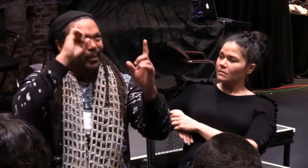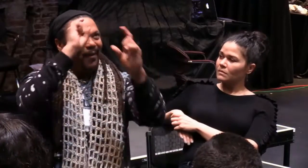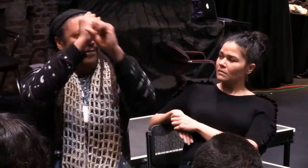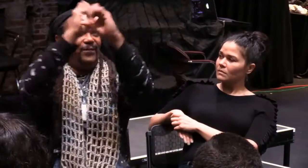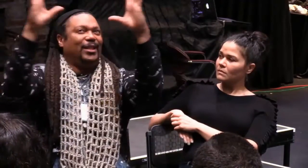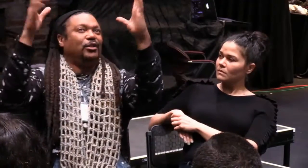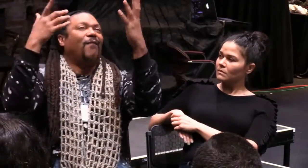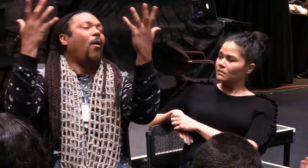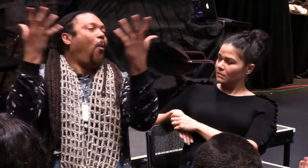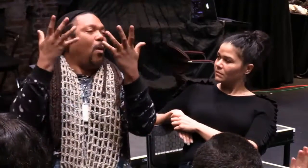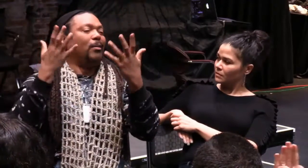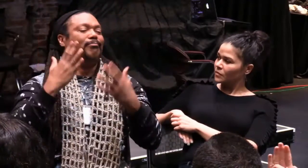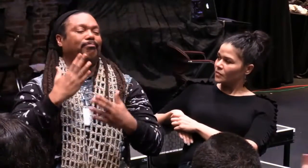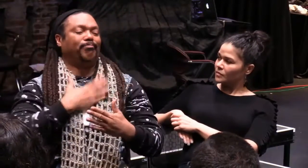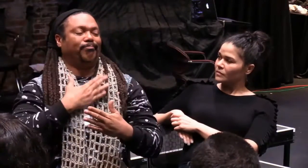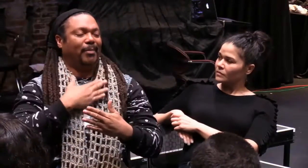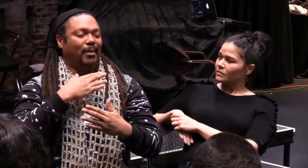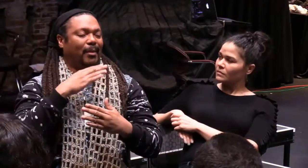to change the vision.